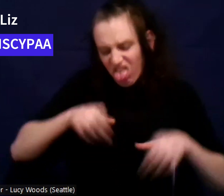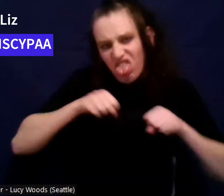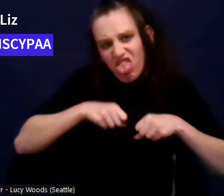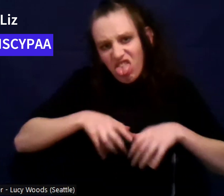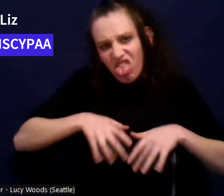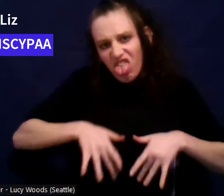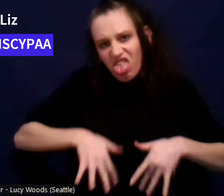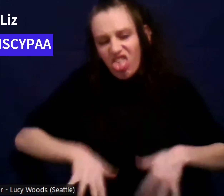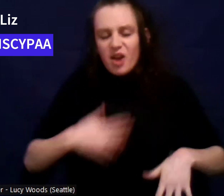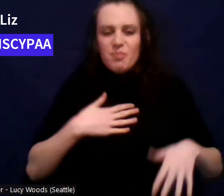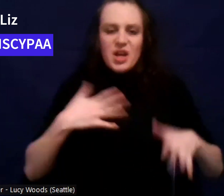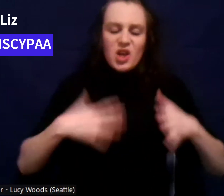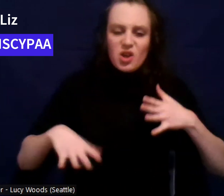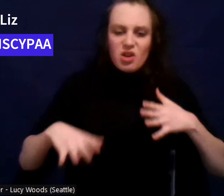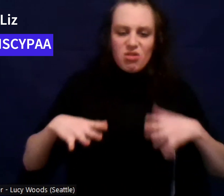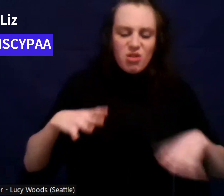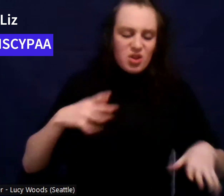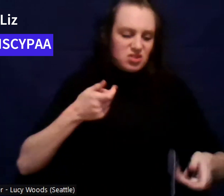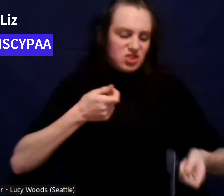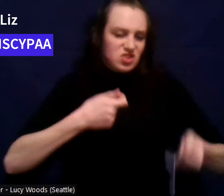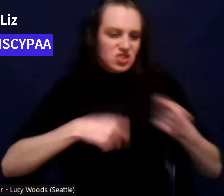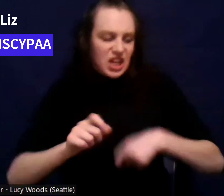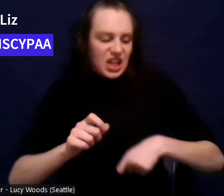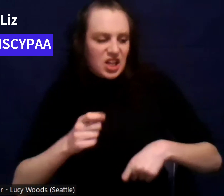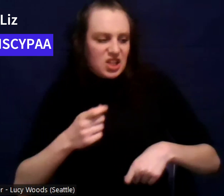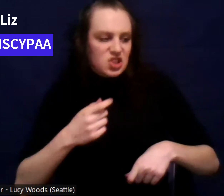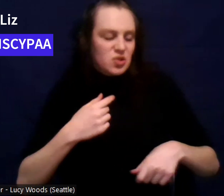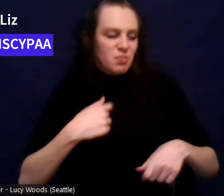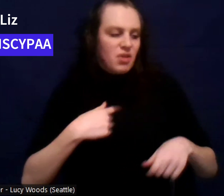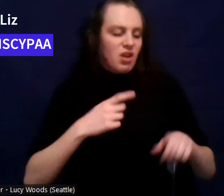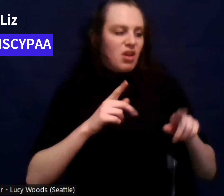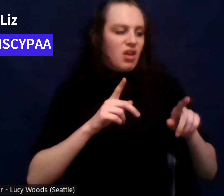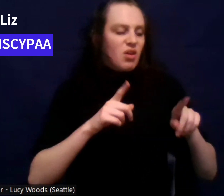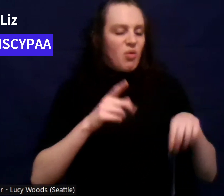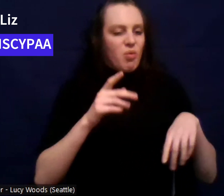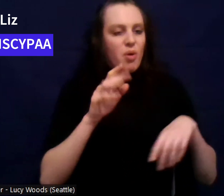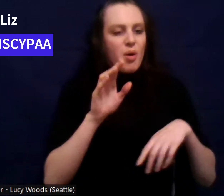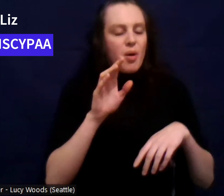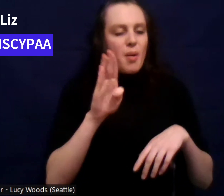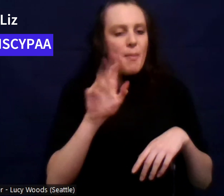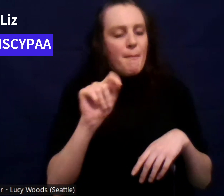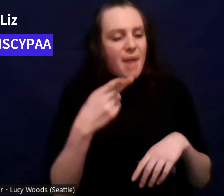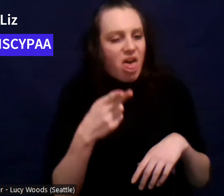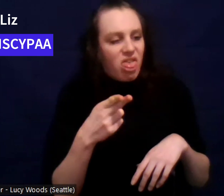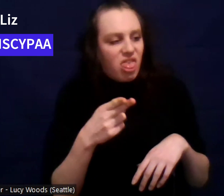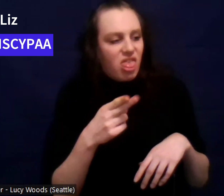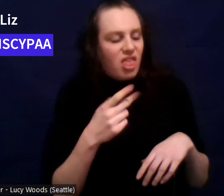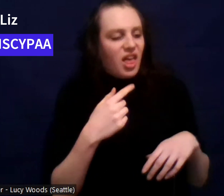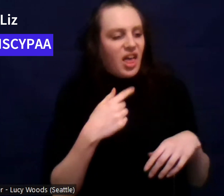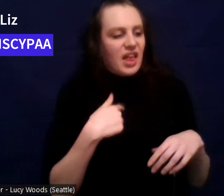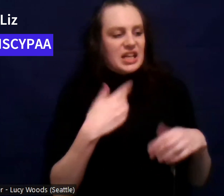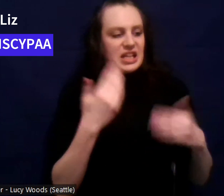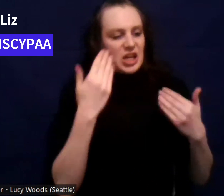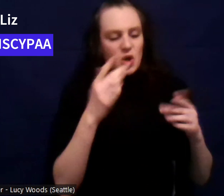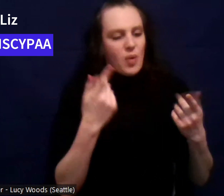clothes. They put me in the bathtub at one point cause they didn't know what to do with me. Um, I was having seizures. They said I was turning blue. Um,